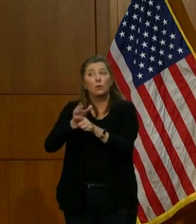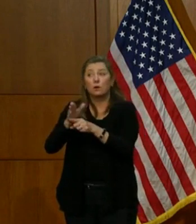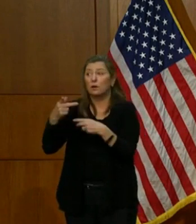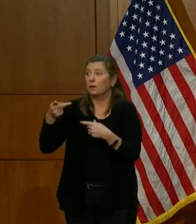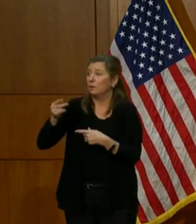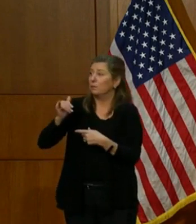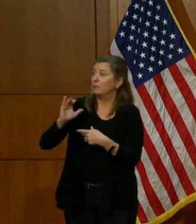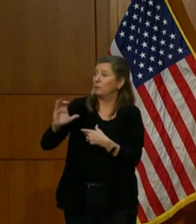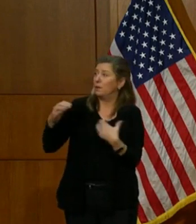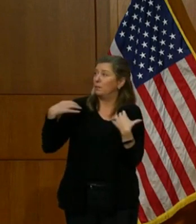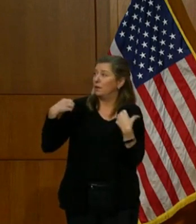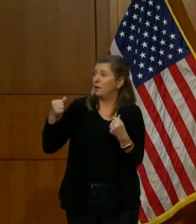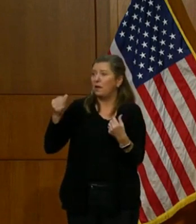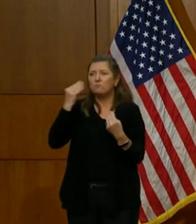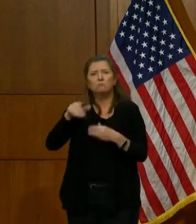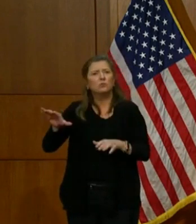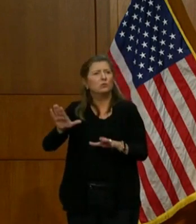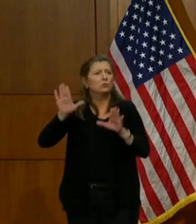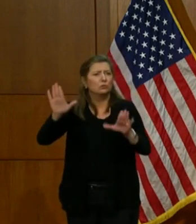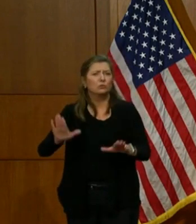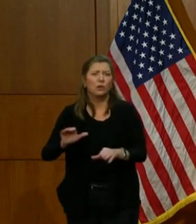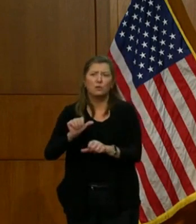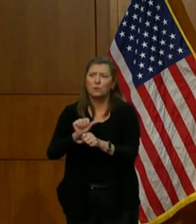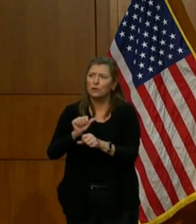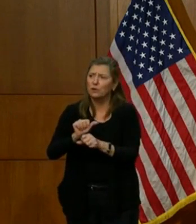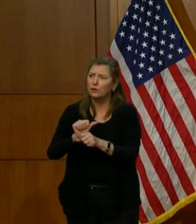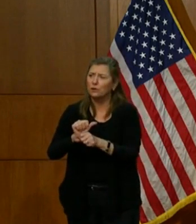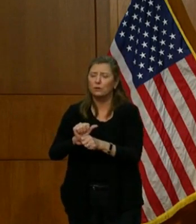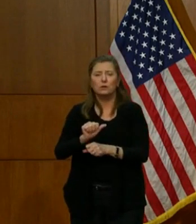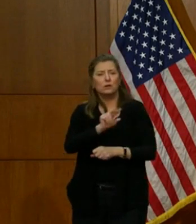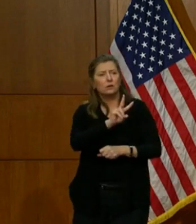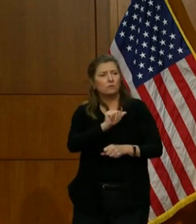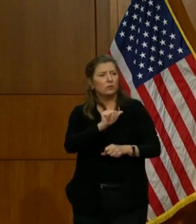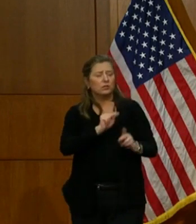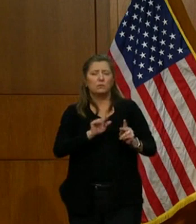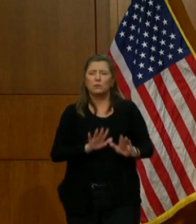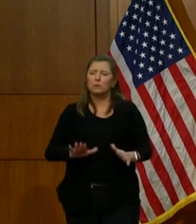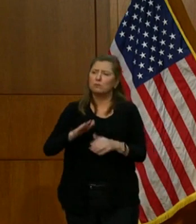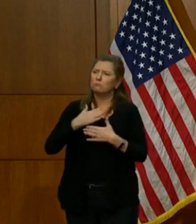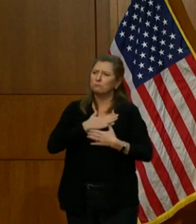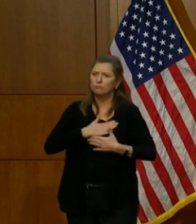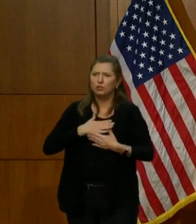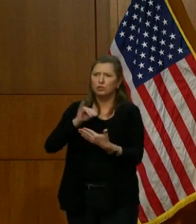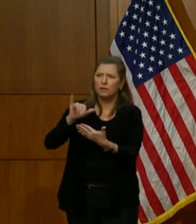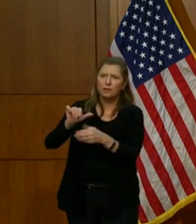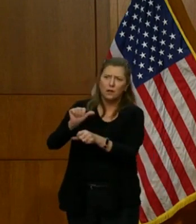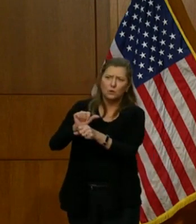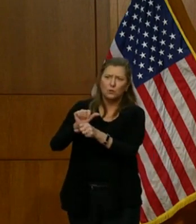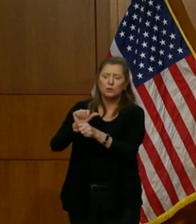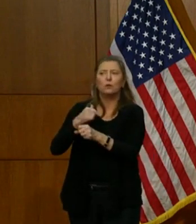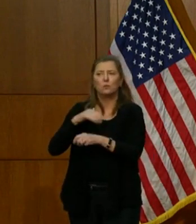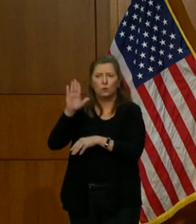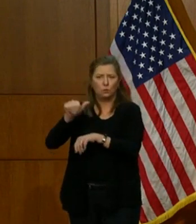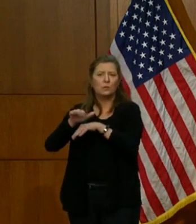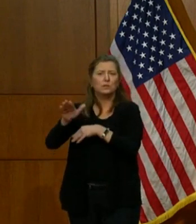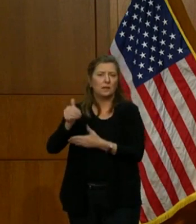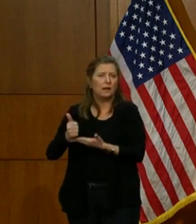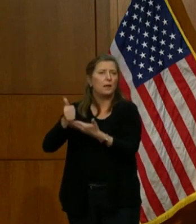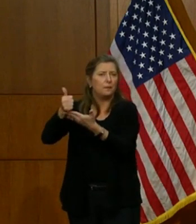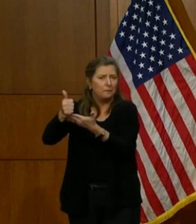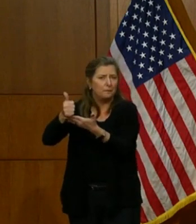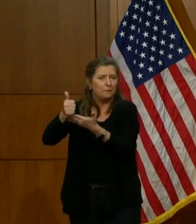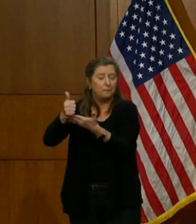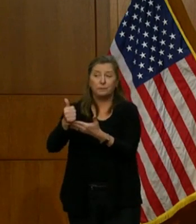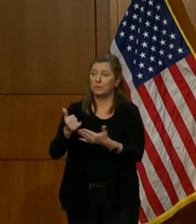you are doing tremendous work. Virginia deeply appreciates it, and we're sending you help. So